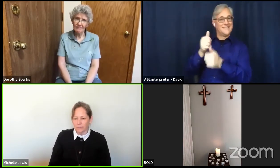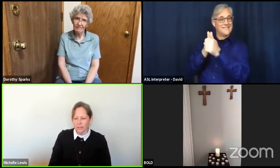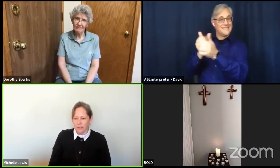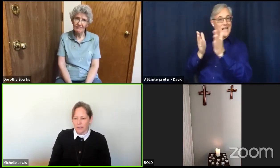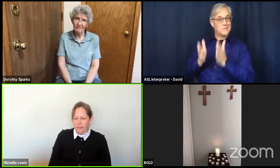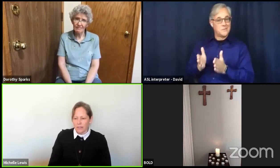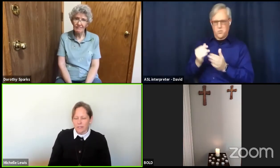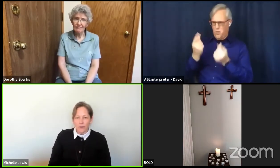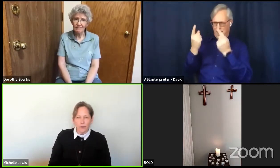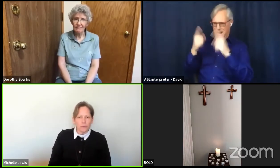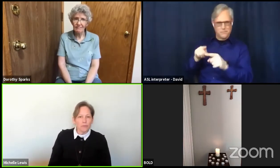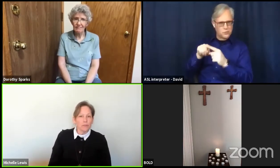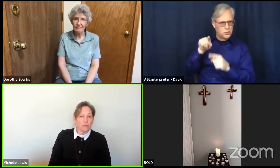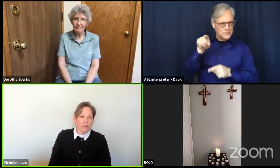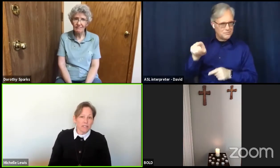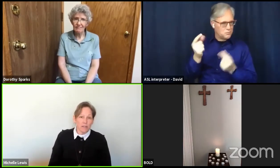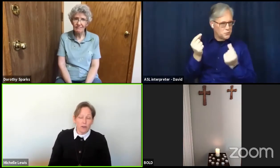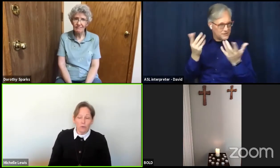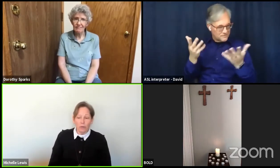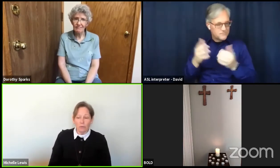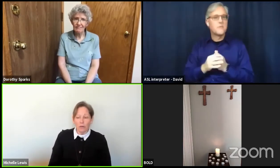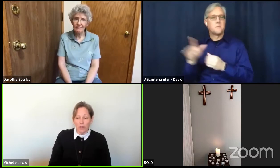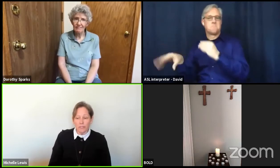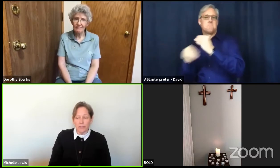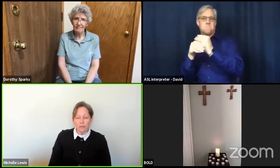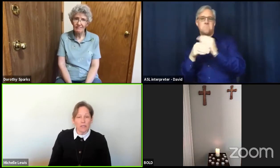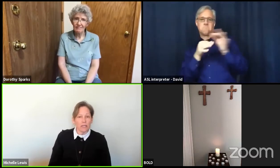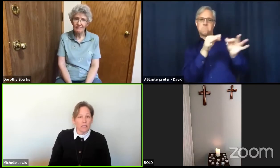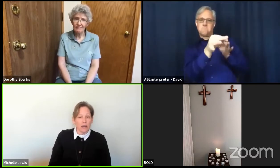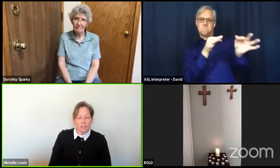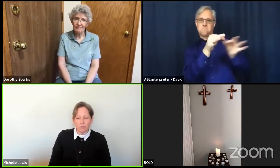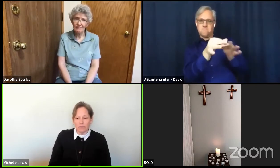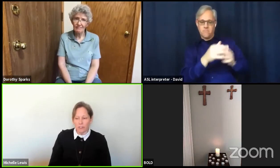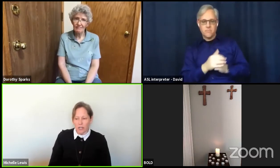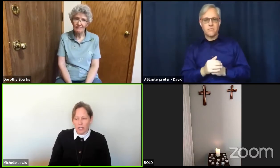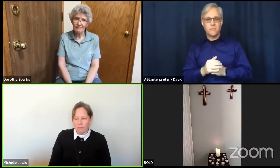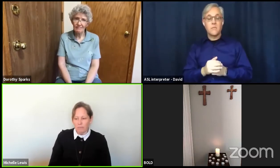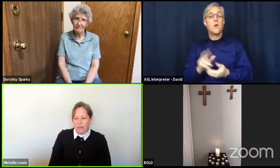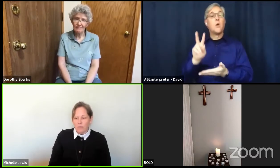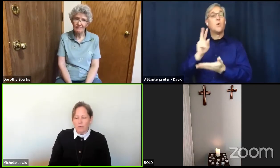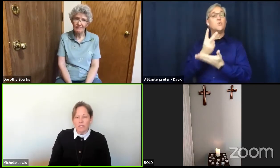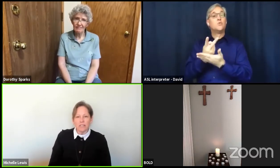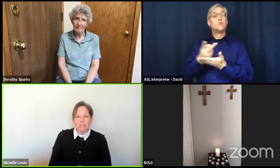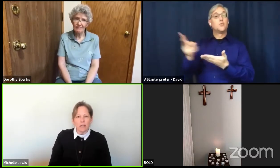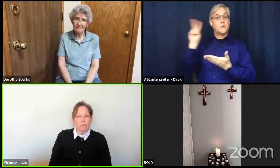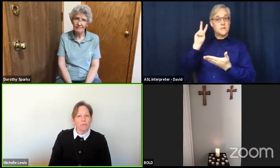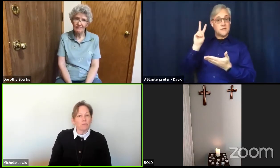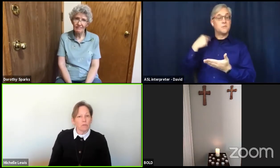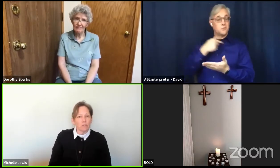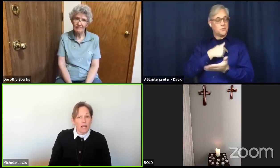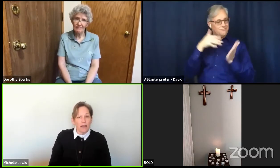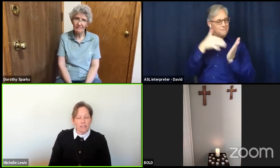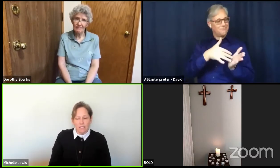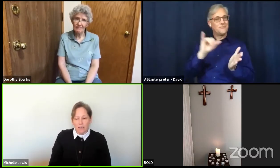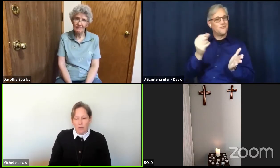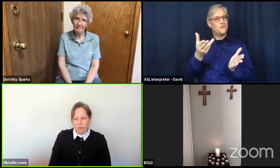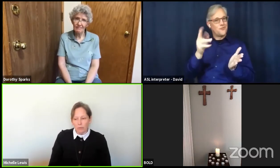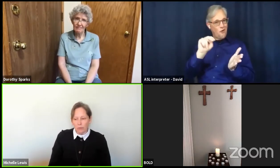So two weeks ago, we were also in the Gospel of John, when the disciples were locked in an upper room.